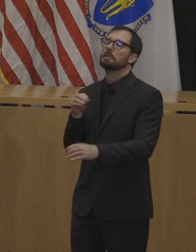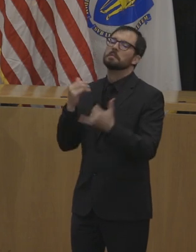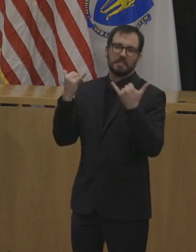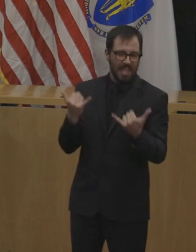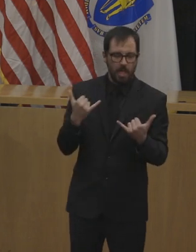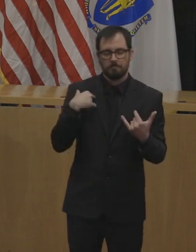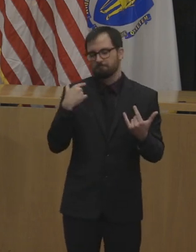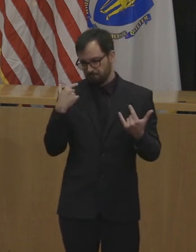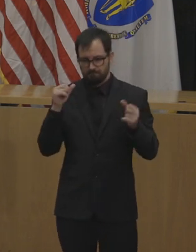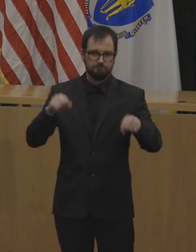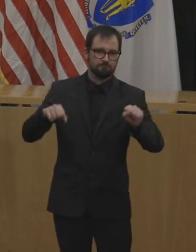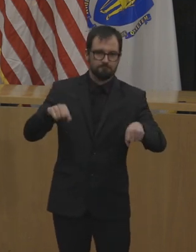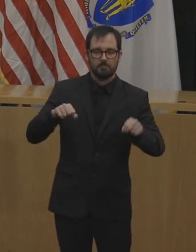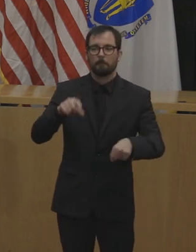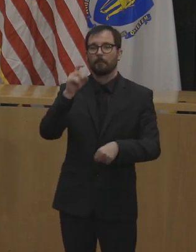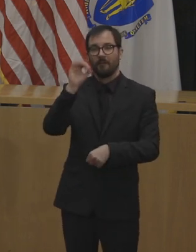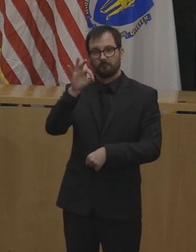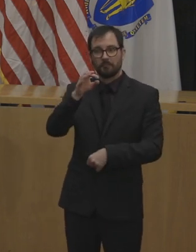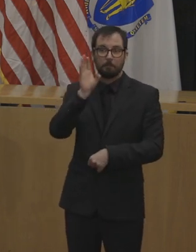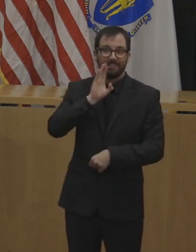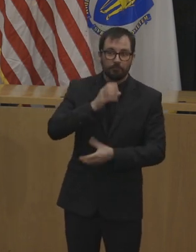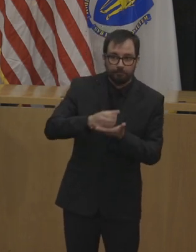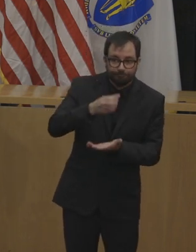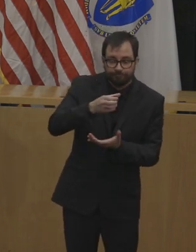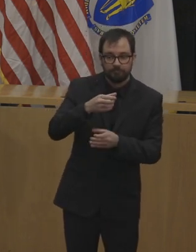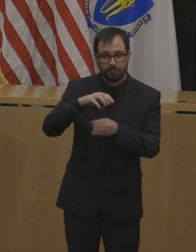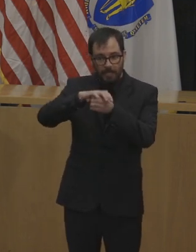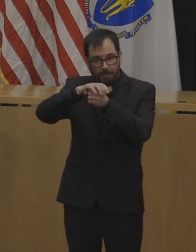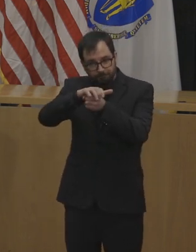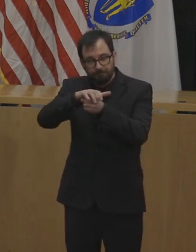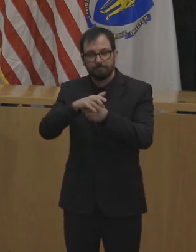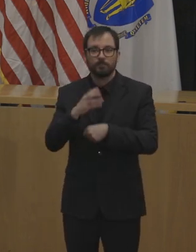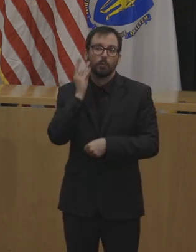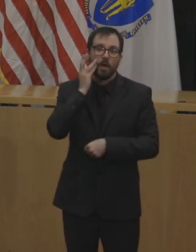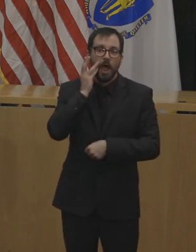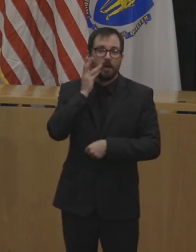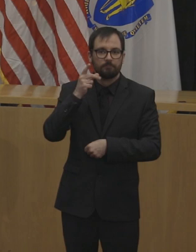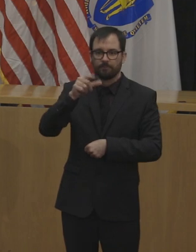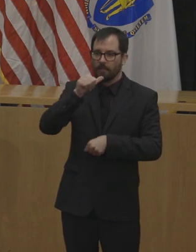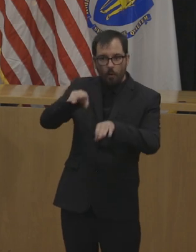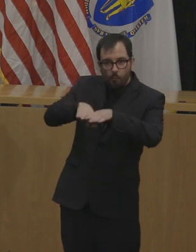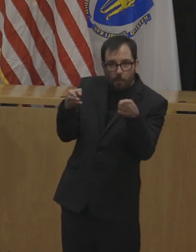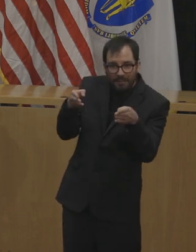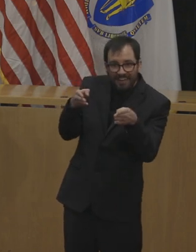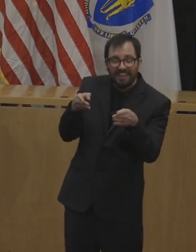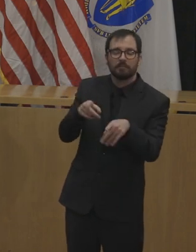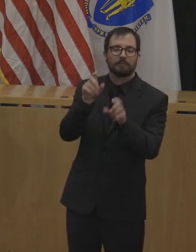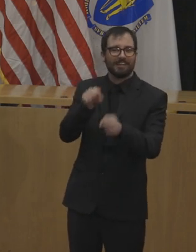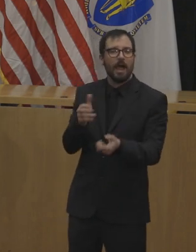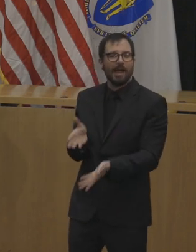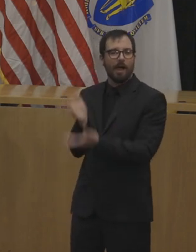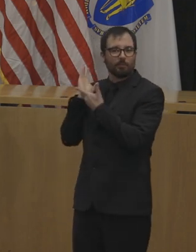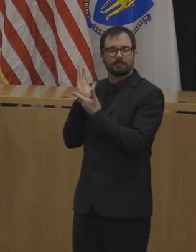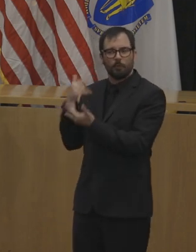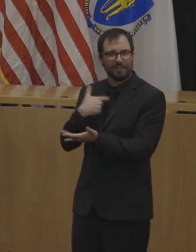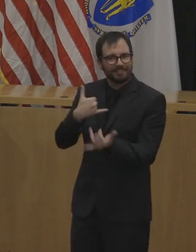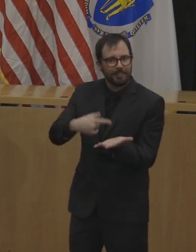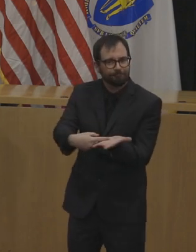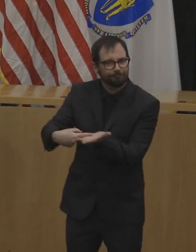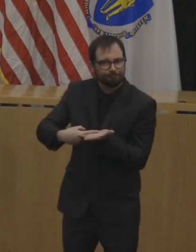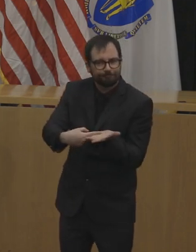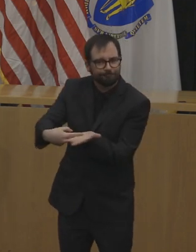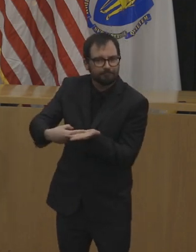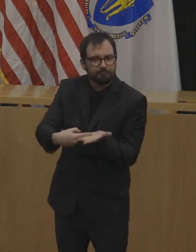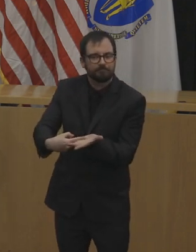relief package. Clearly everyone has a role to play, every single one of us, whether it's maintaining your